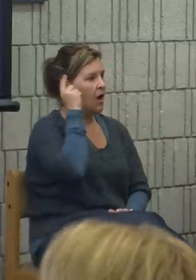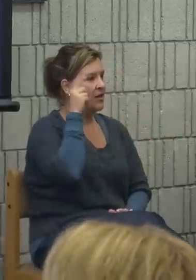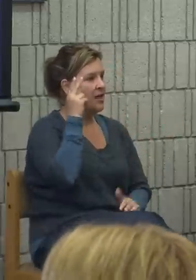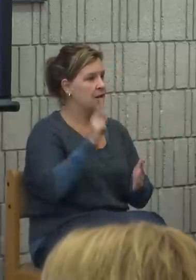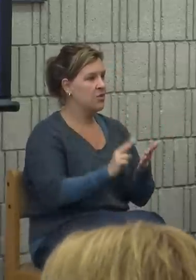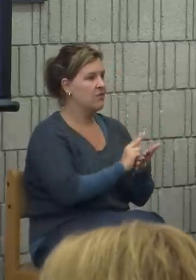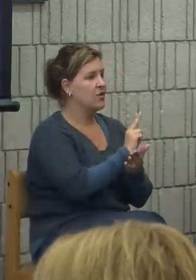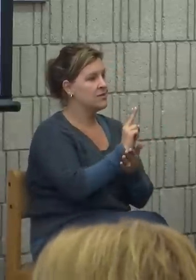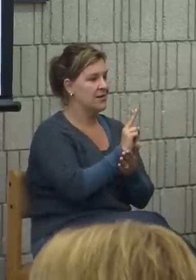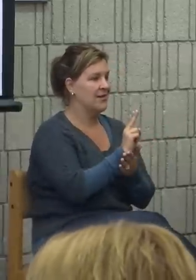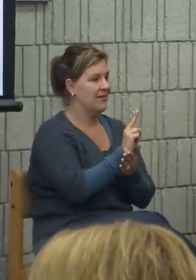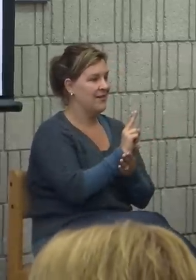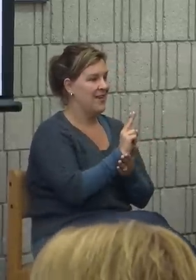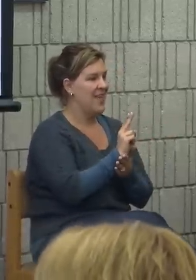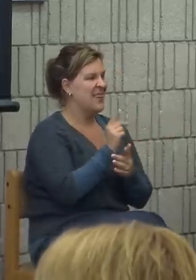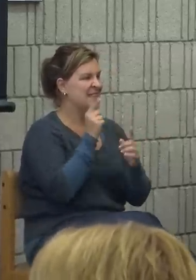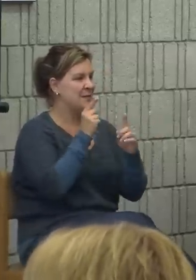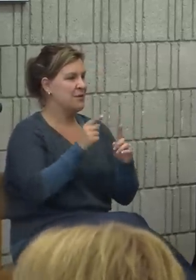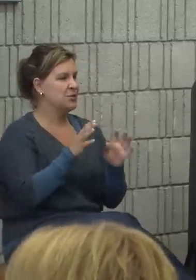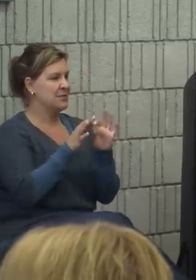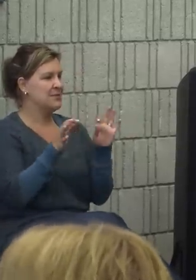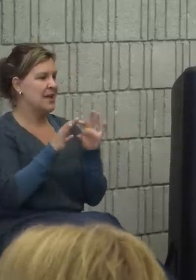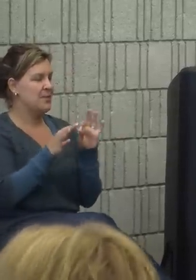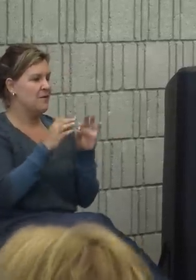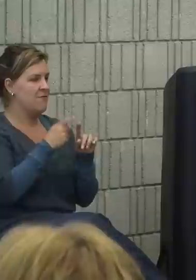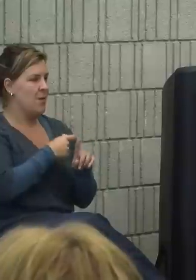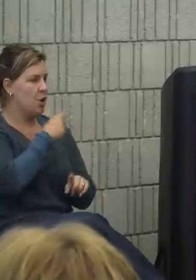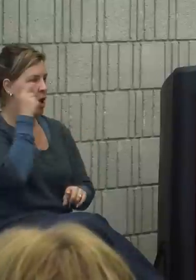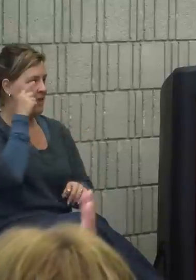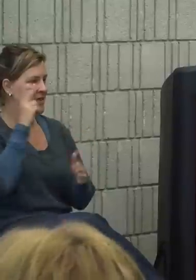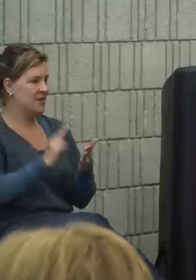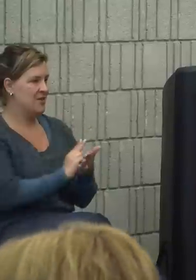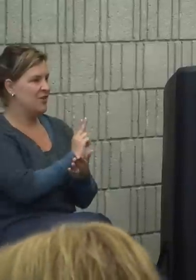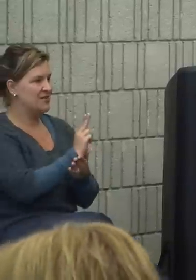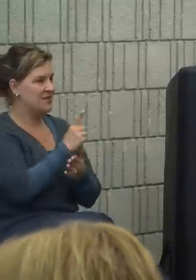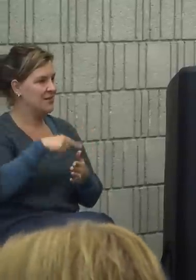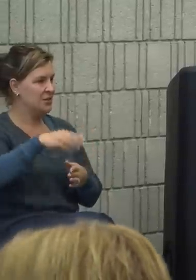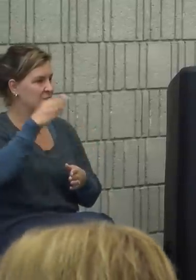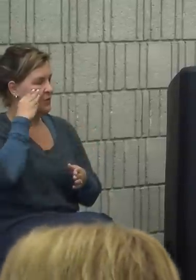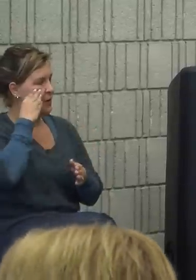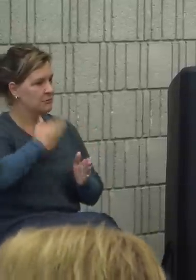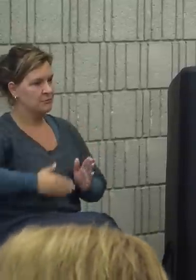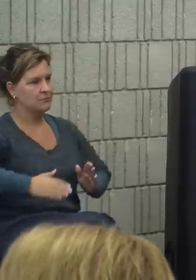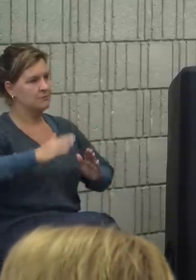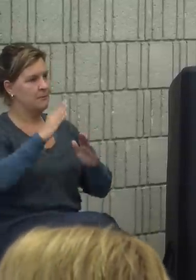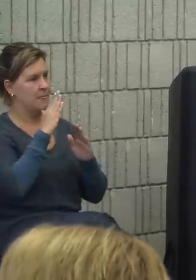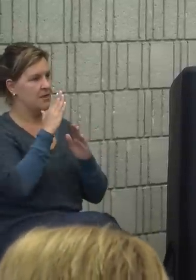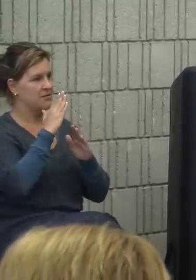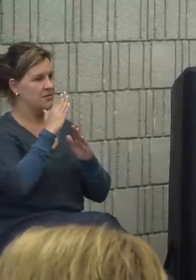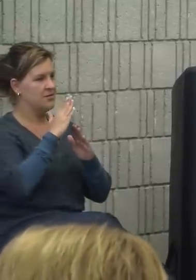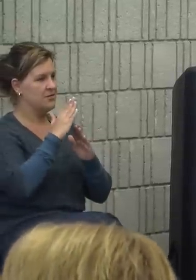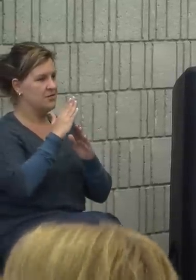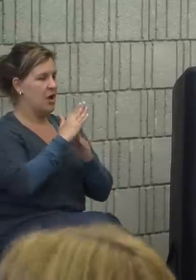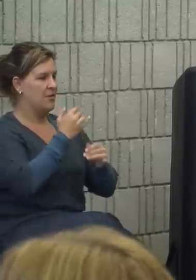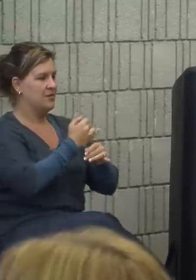the mission statement of Golodet University, which I'm sure many of you know, is one of the leading premier institutions in the world